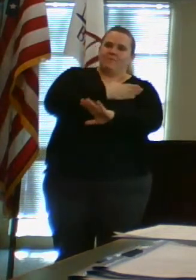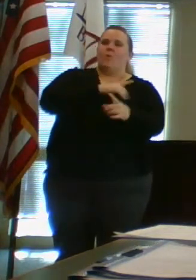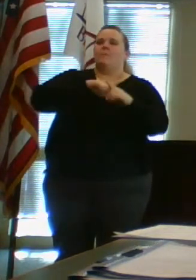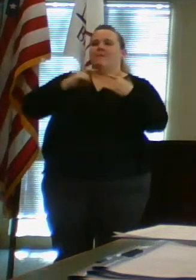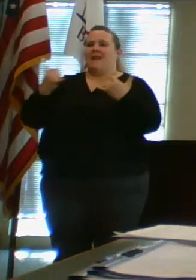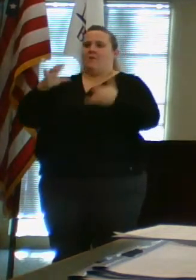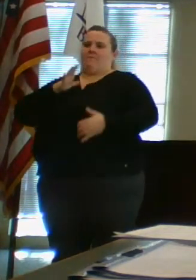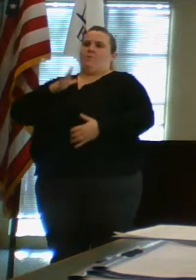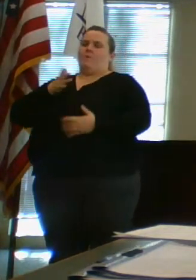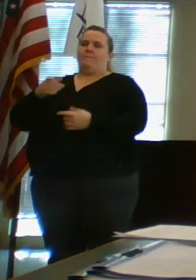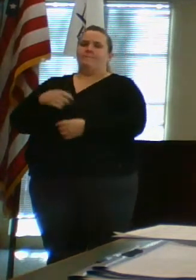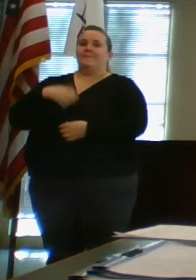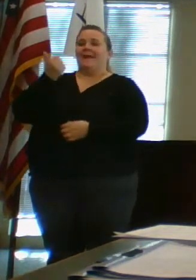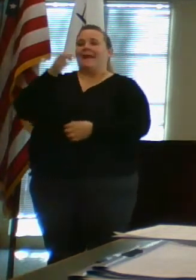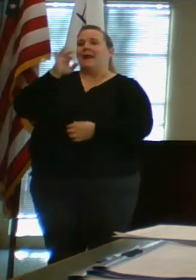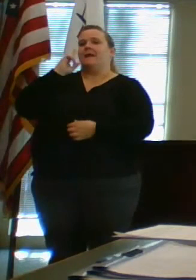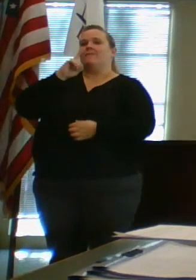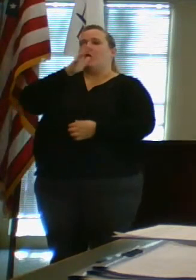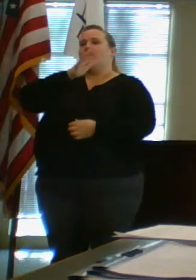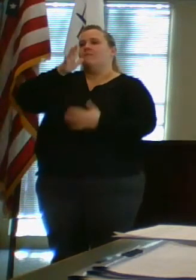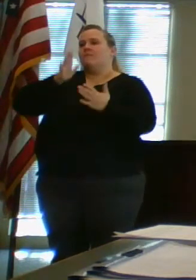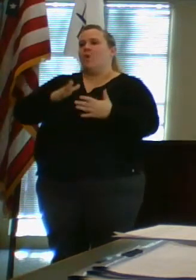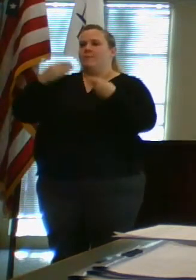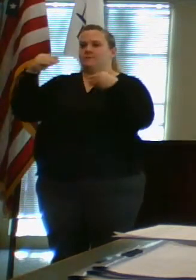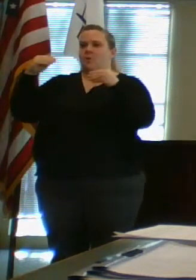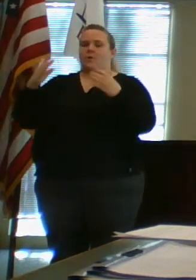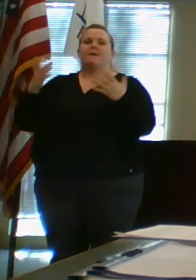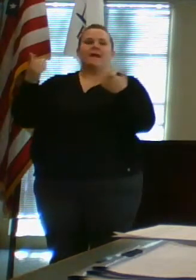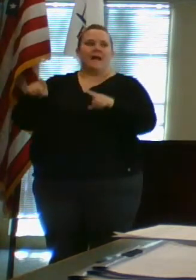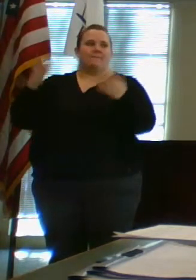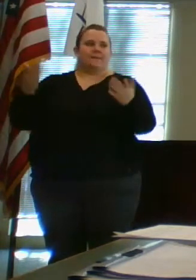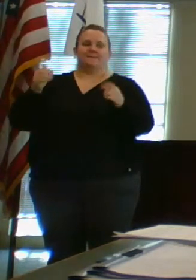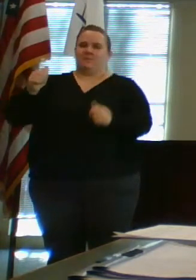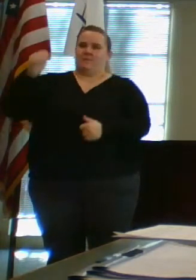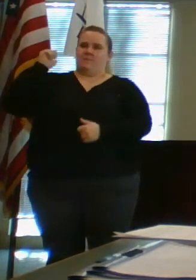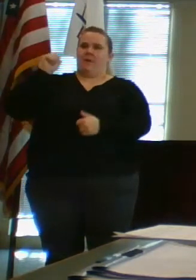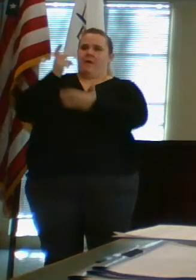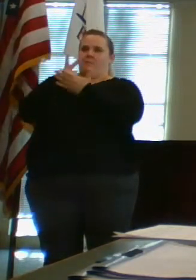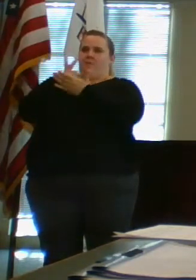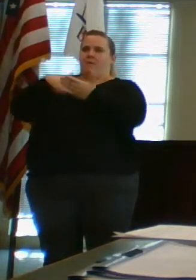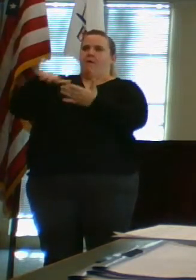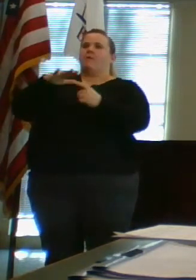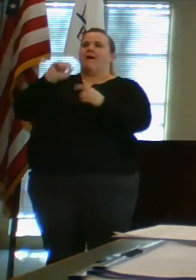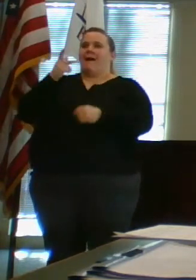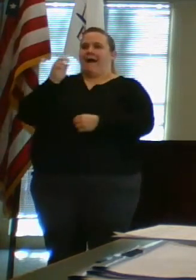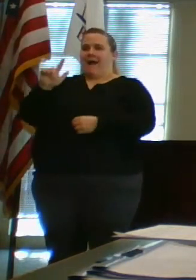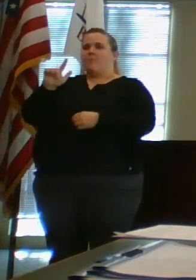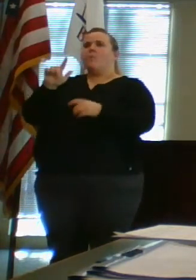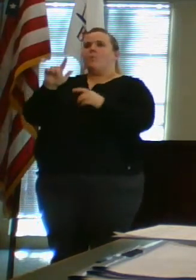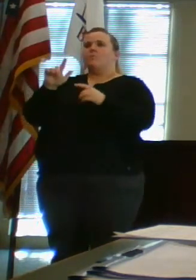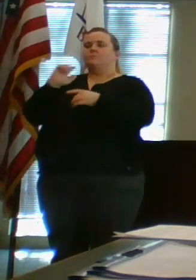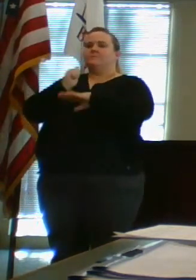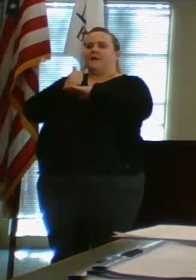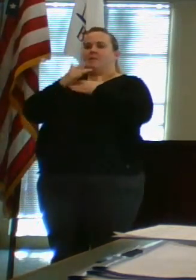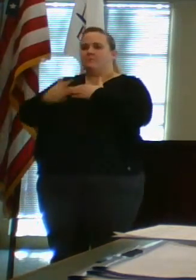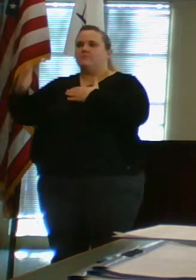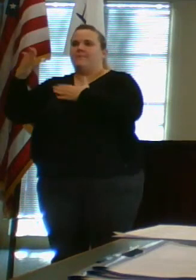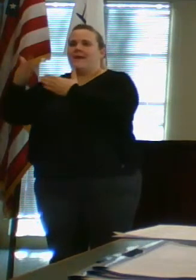Nineteen is for the farmer's market that's held here in the back lot of the county courthouse starting in April, running through the end of the year.